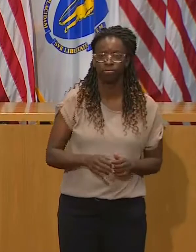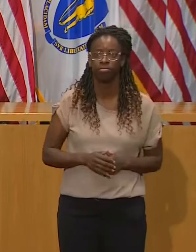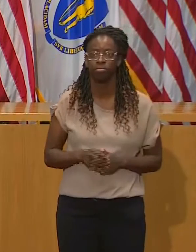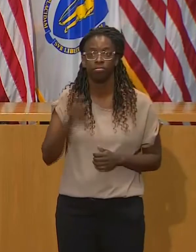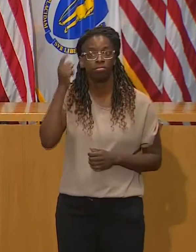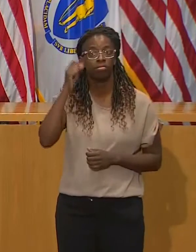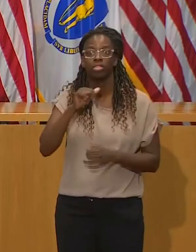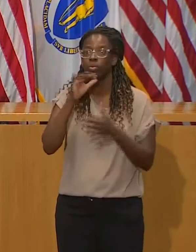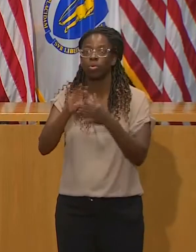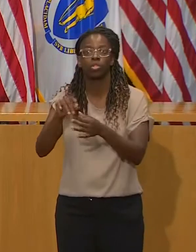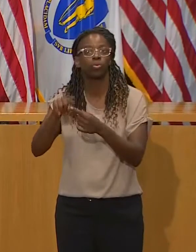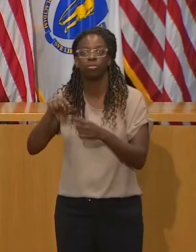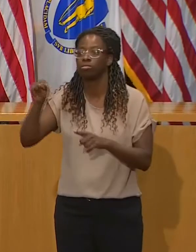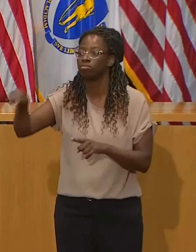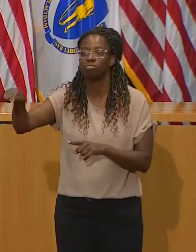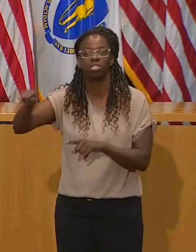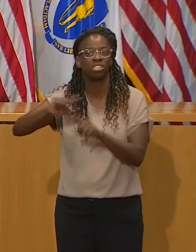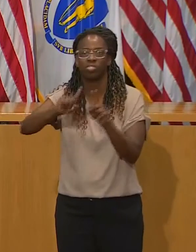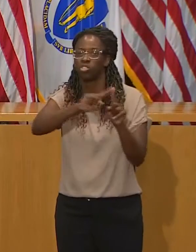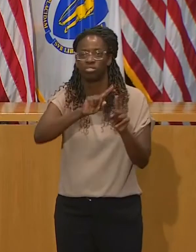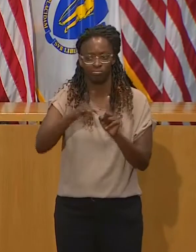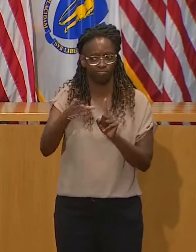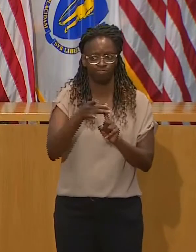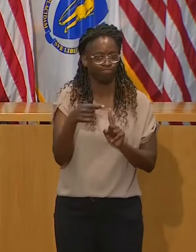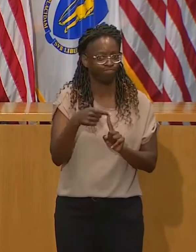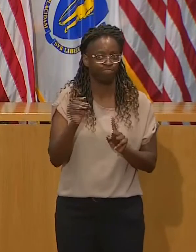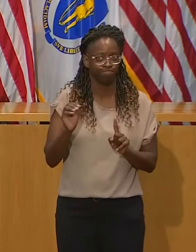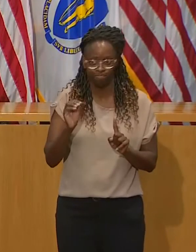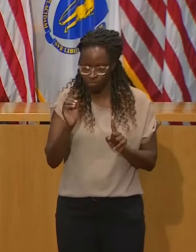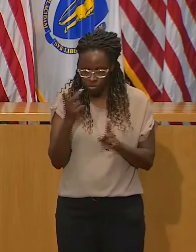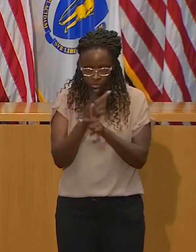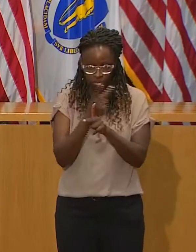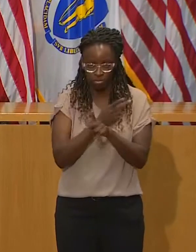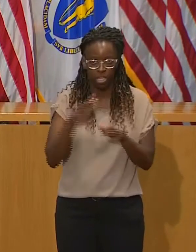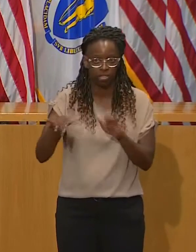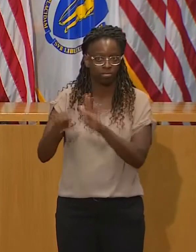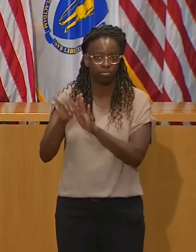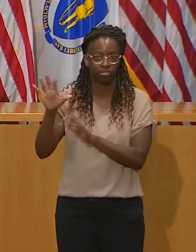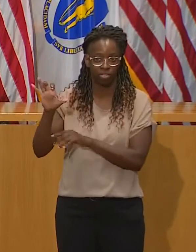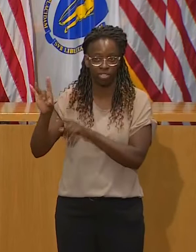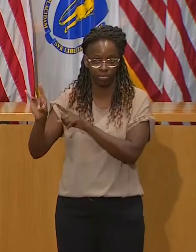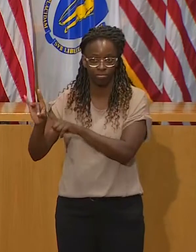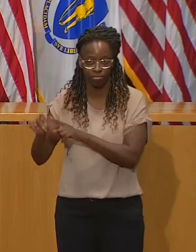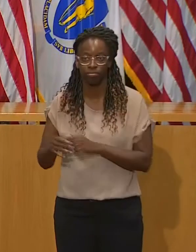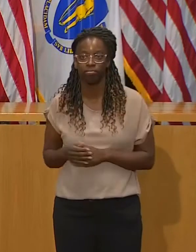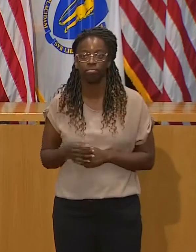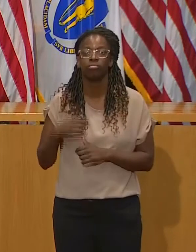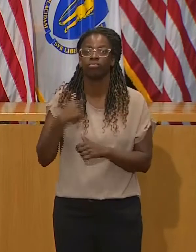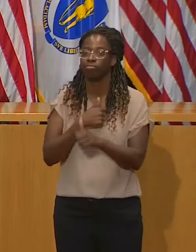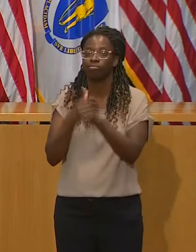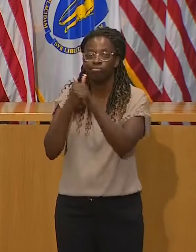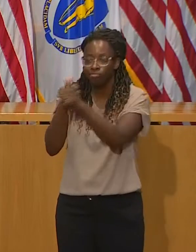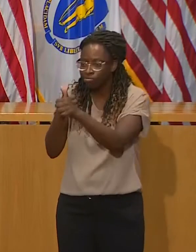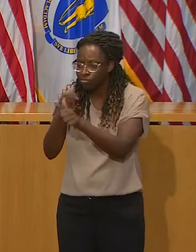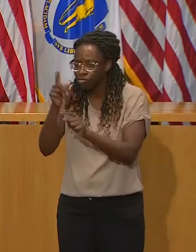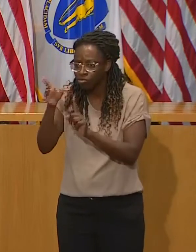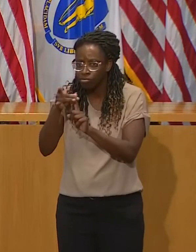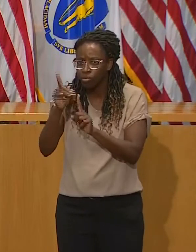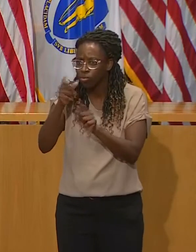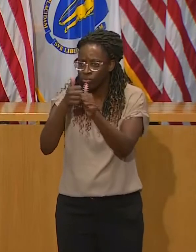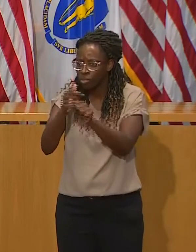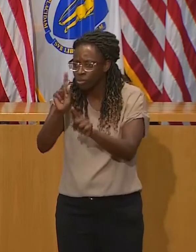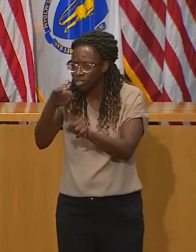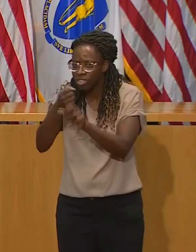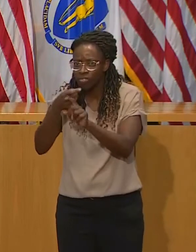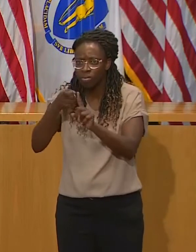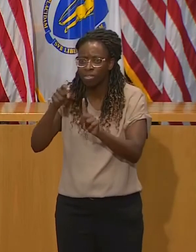ed, places of worship, or other identified settings. Contact tracers, of course, are in touch with these individuals to understand what their needs